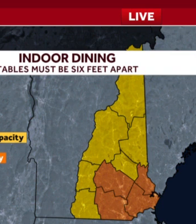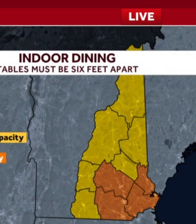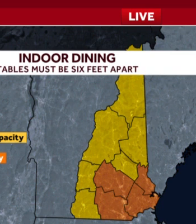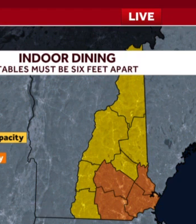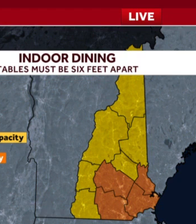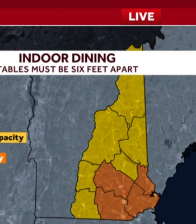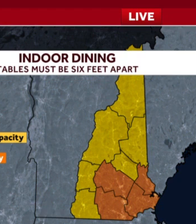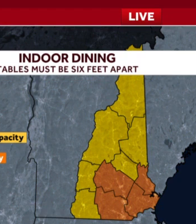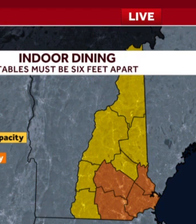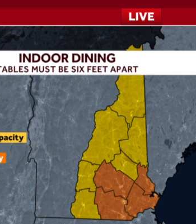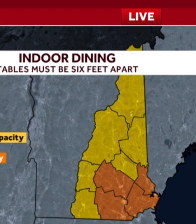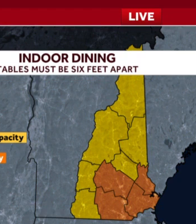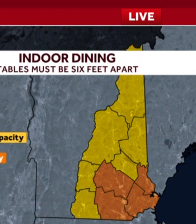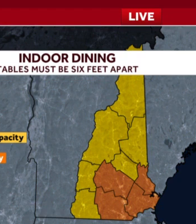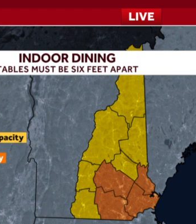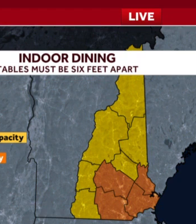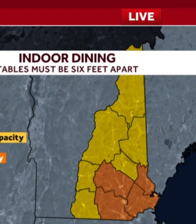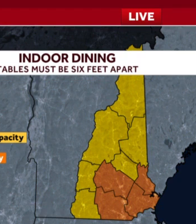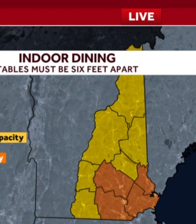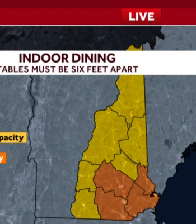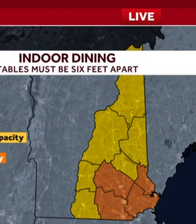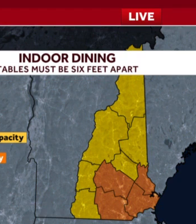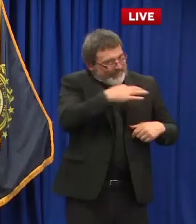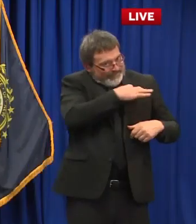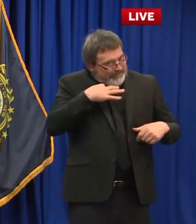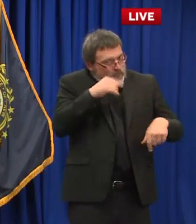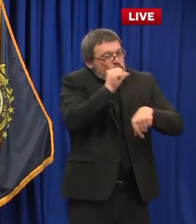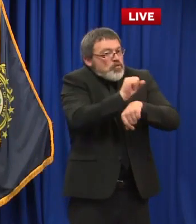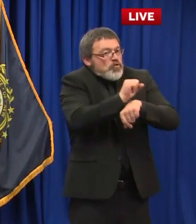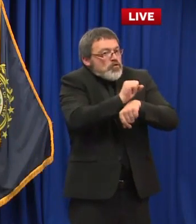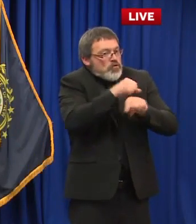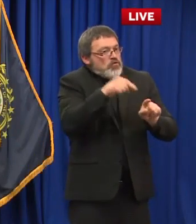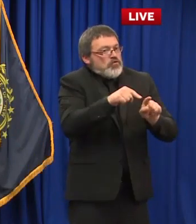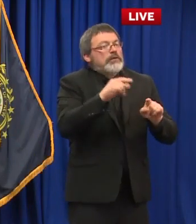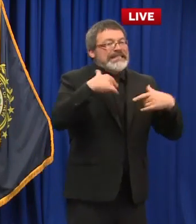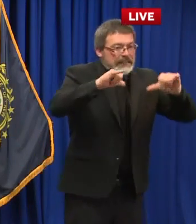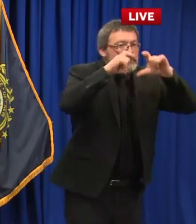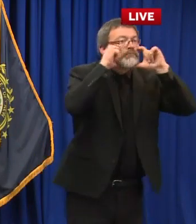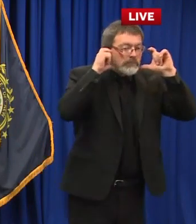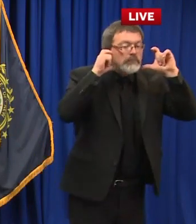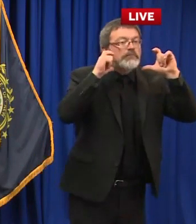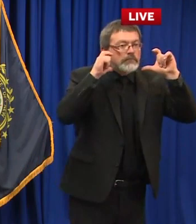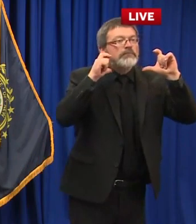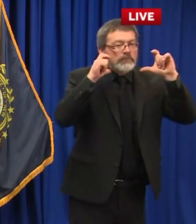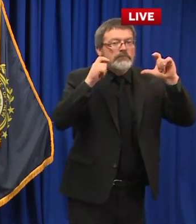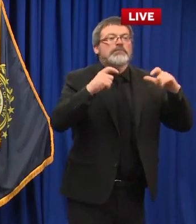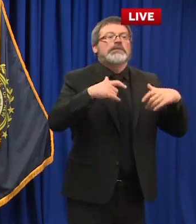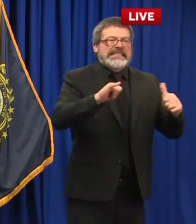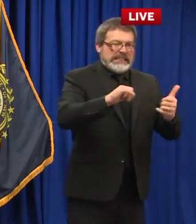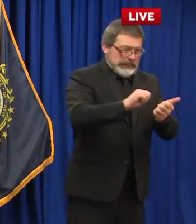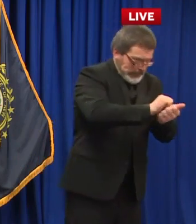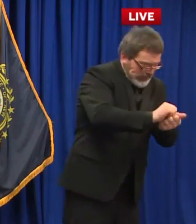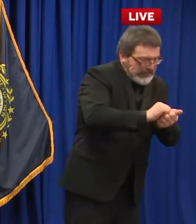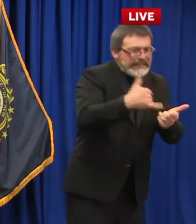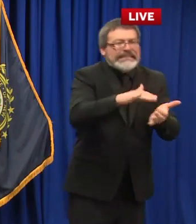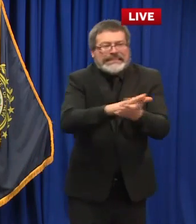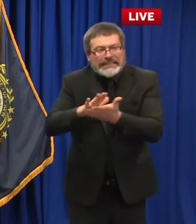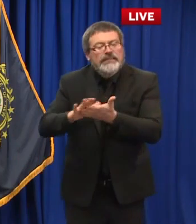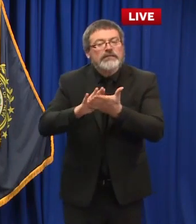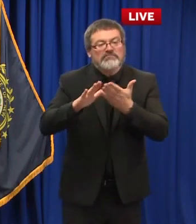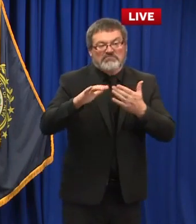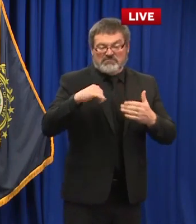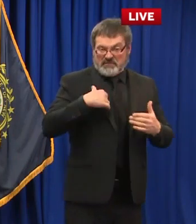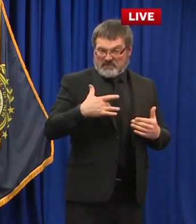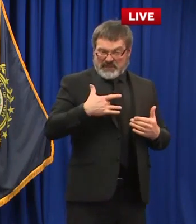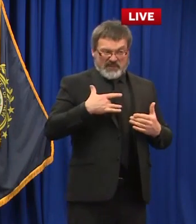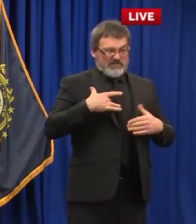this is a logical logical next step and provides a lot of opportunities for our businesses and most importantly our residents here in new hampshire in a safe way